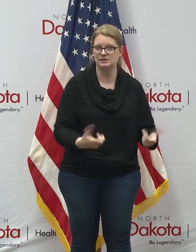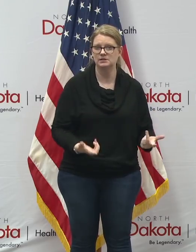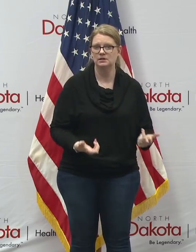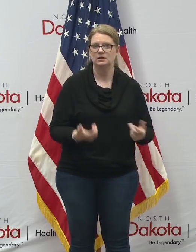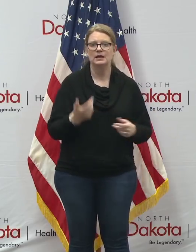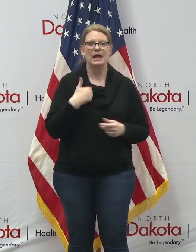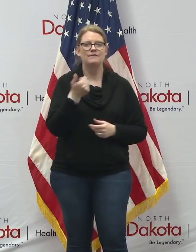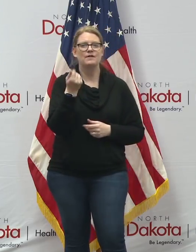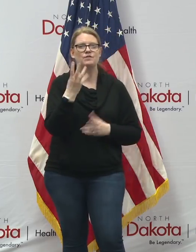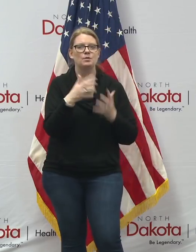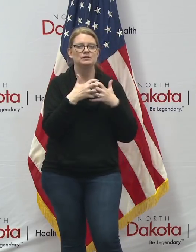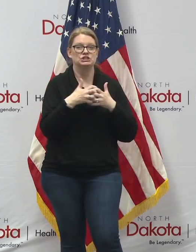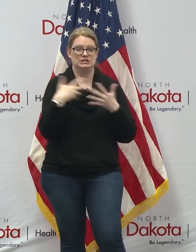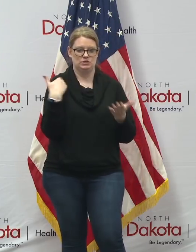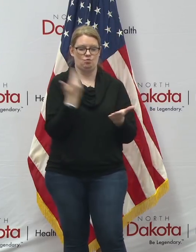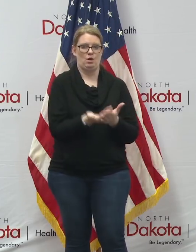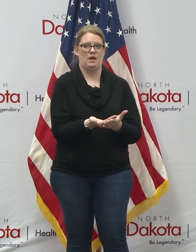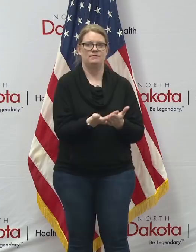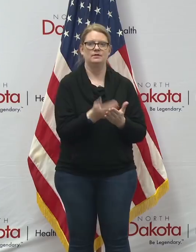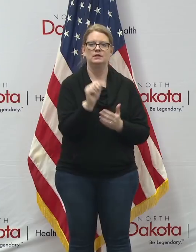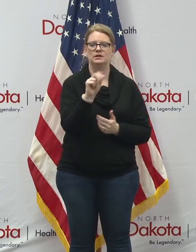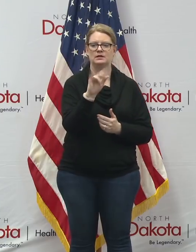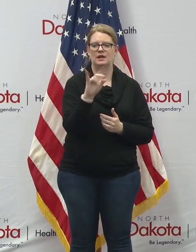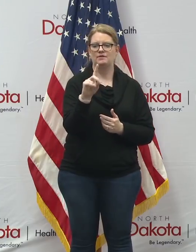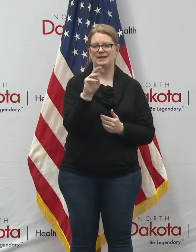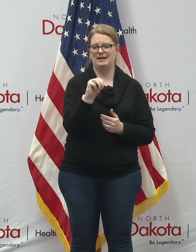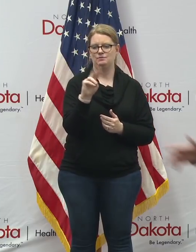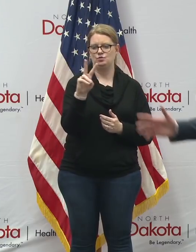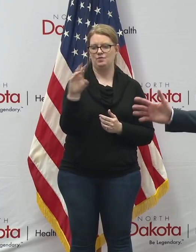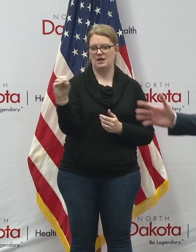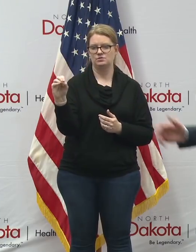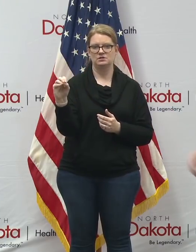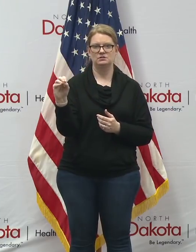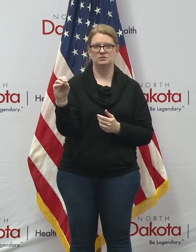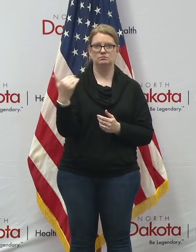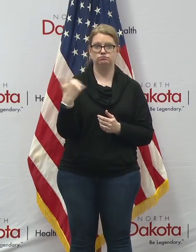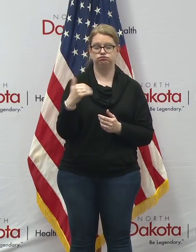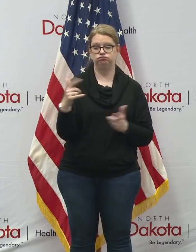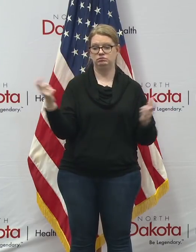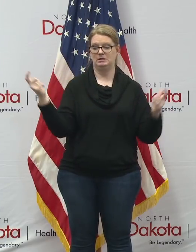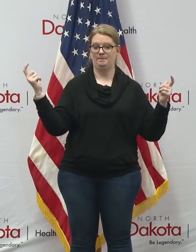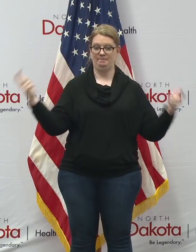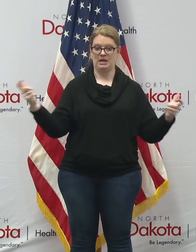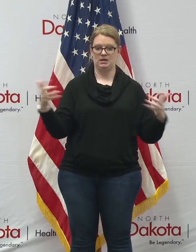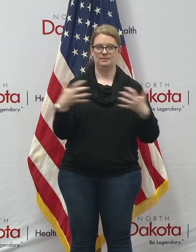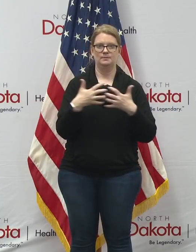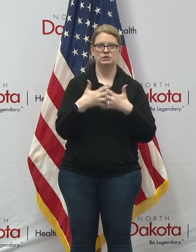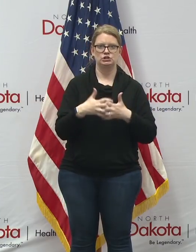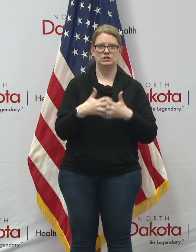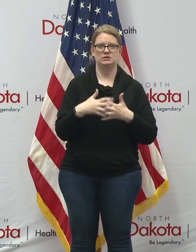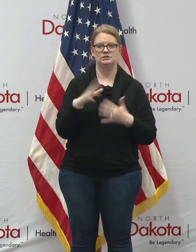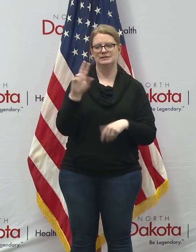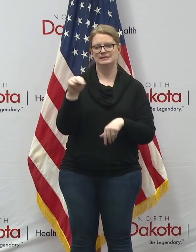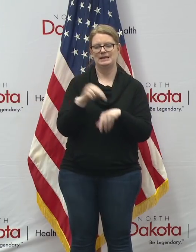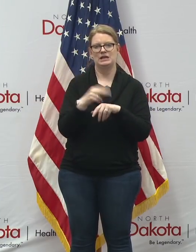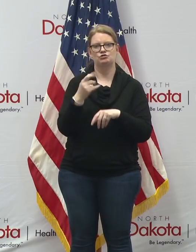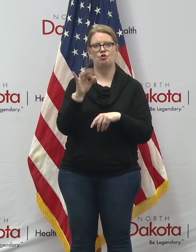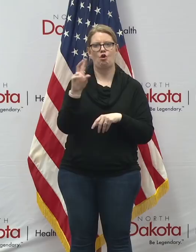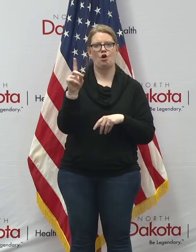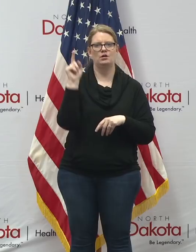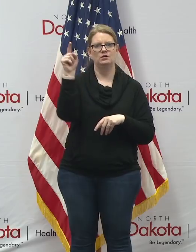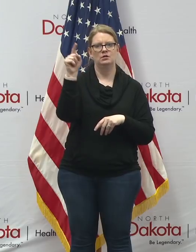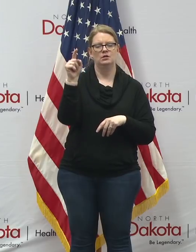couple of machines arrive yesterday uh the abbott m2000s these are significant huge machines they got national guards over at the